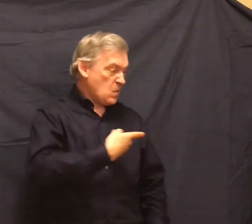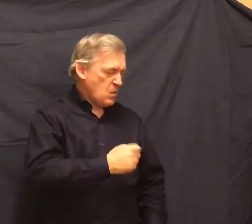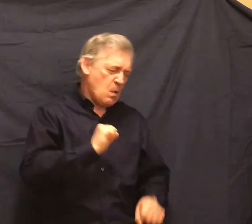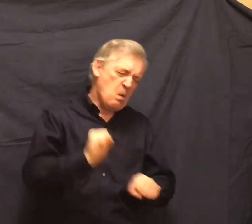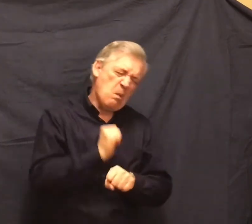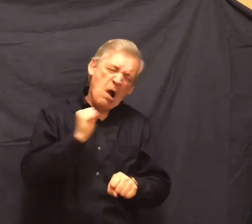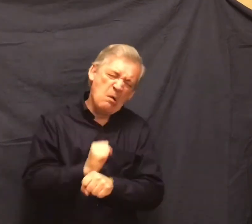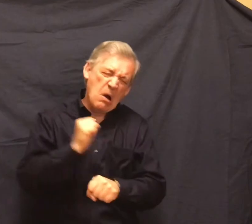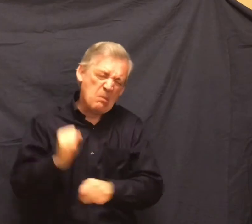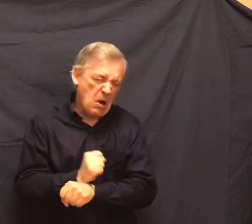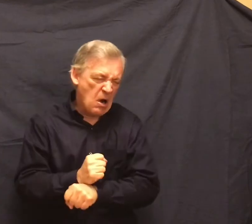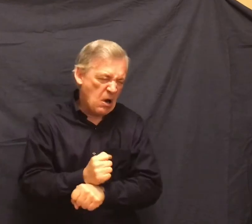up. I like it.